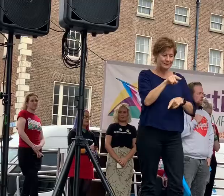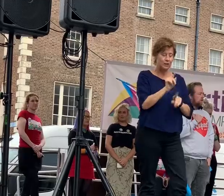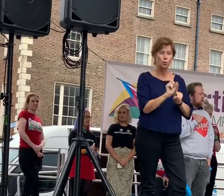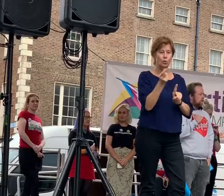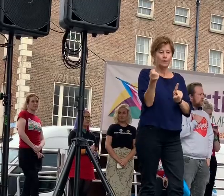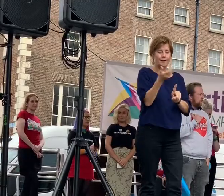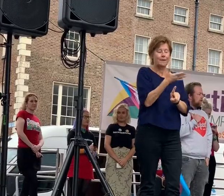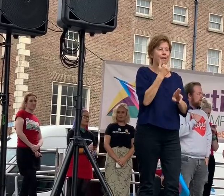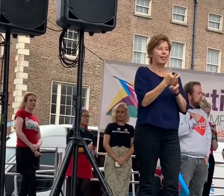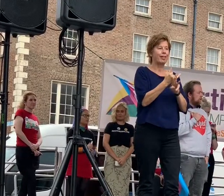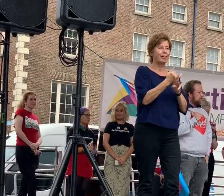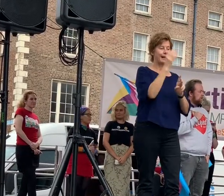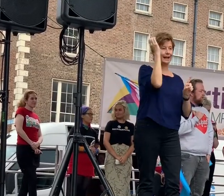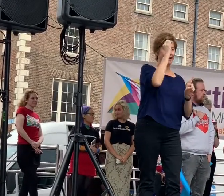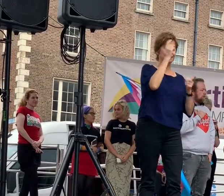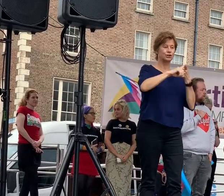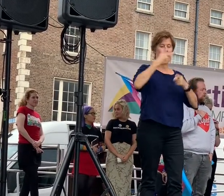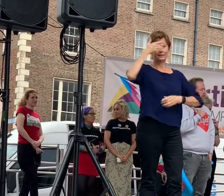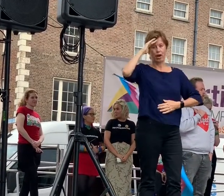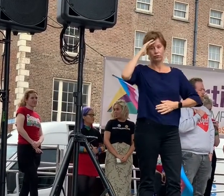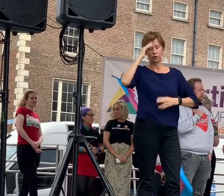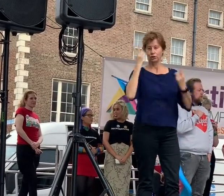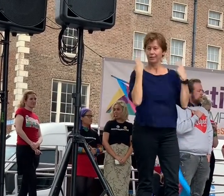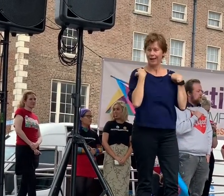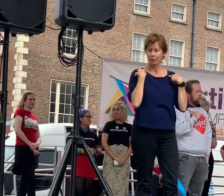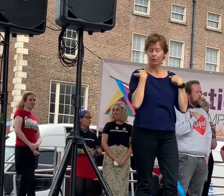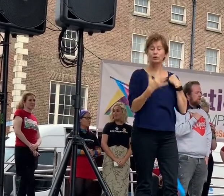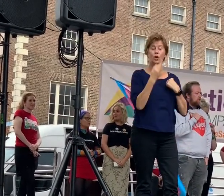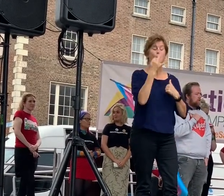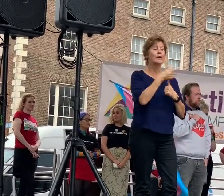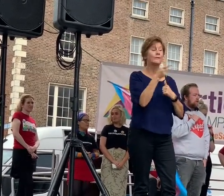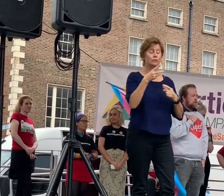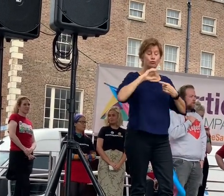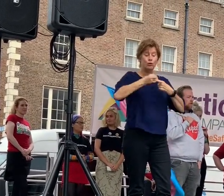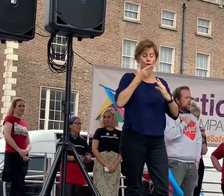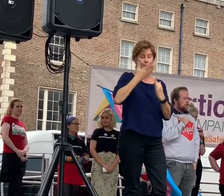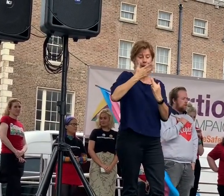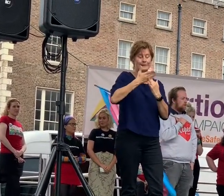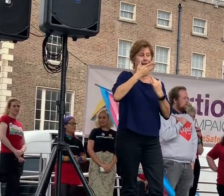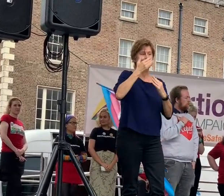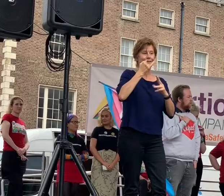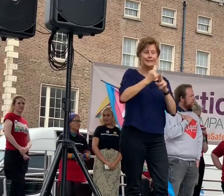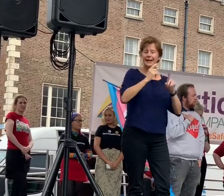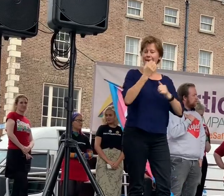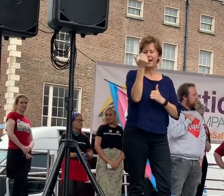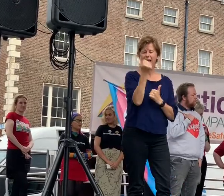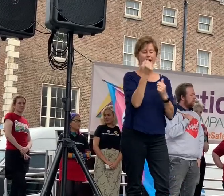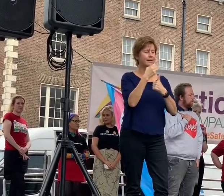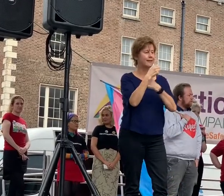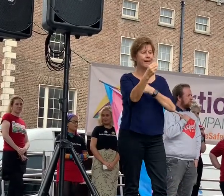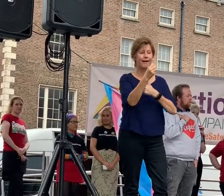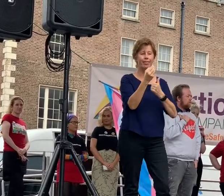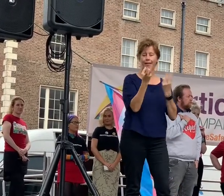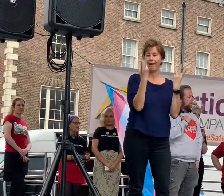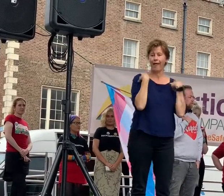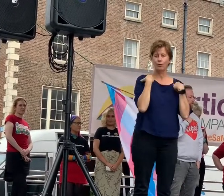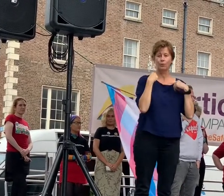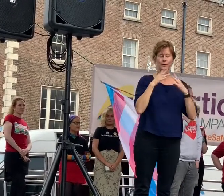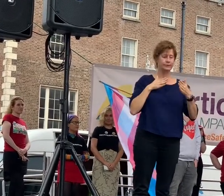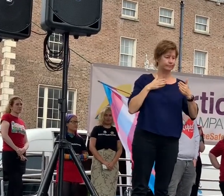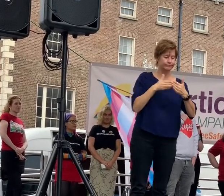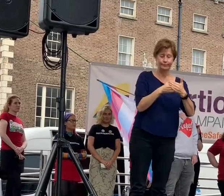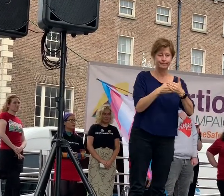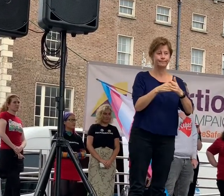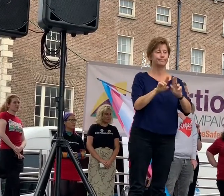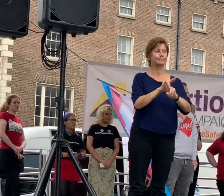for anybody who's trying to access information from any other language as well as we have the presentation of conscientious objection which we told